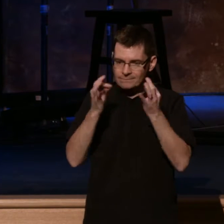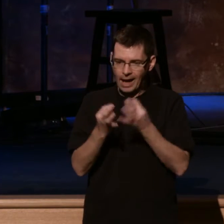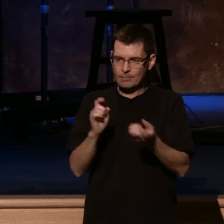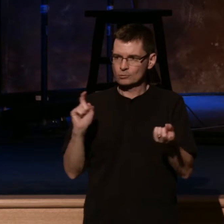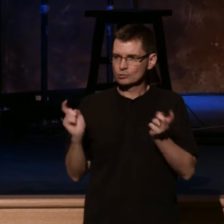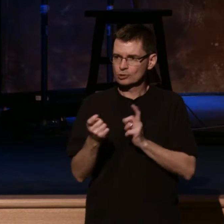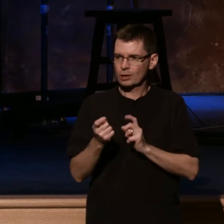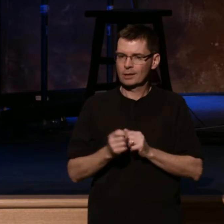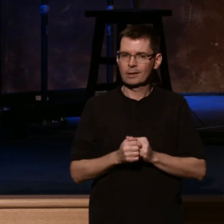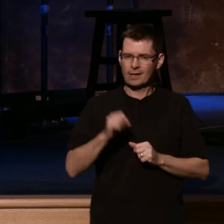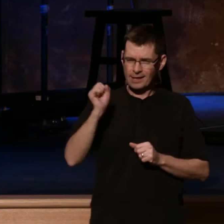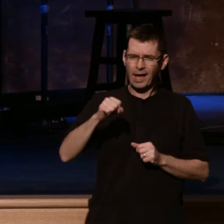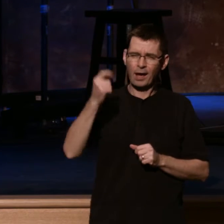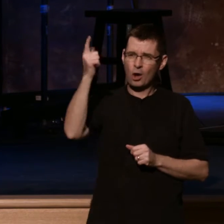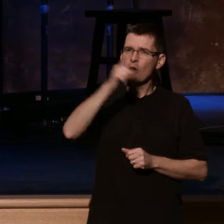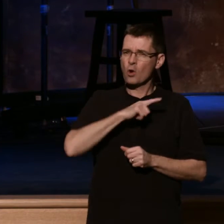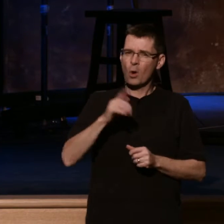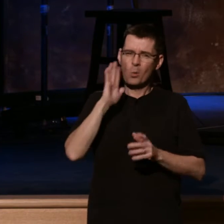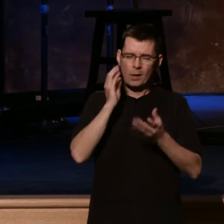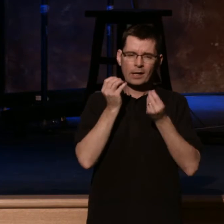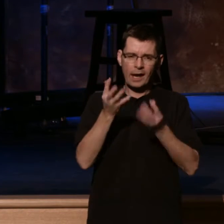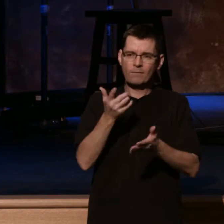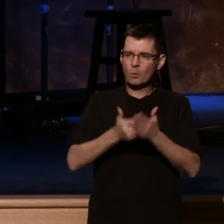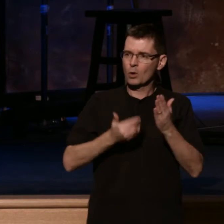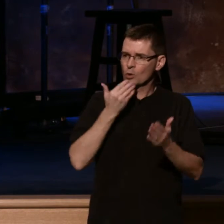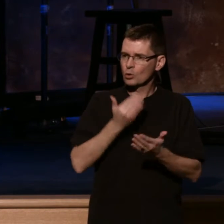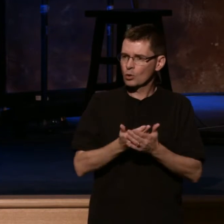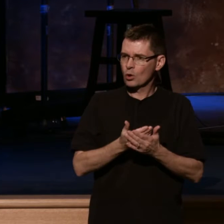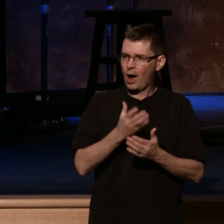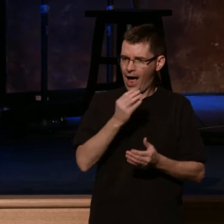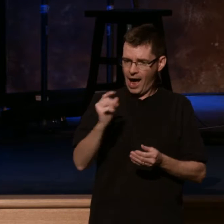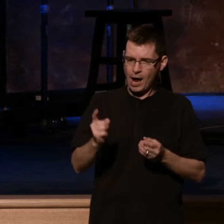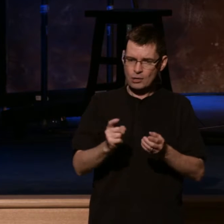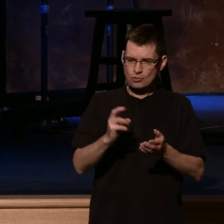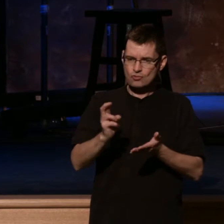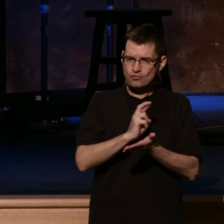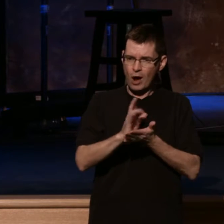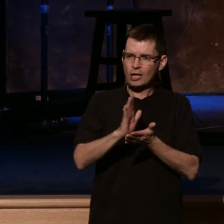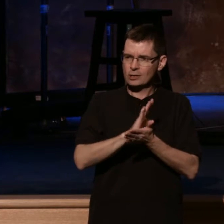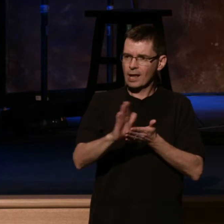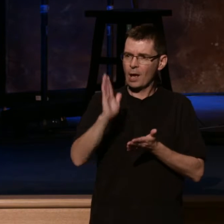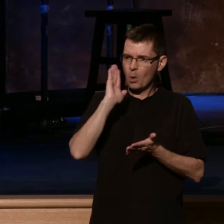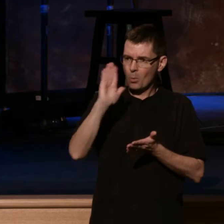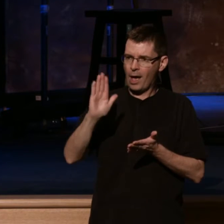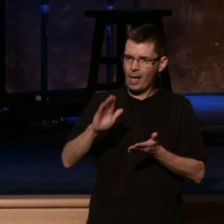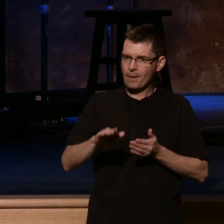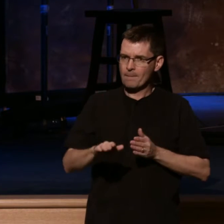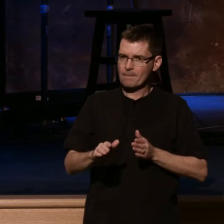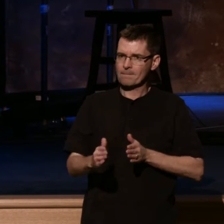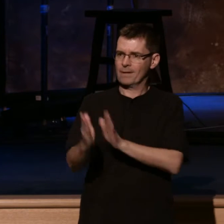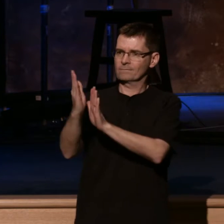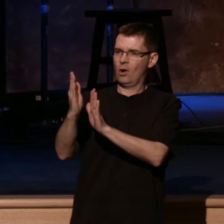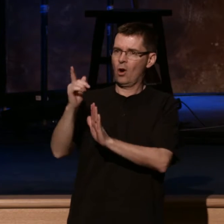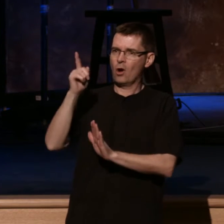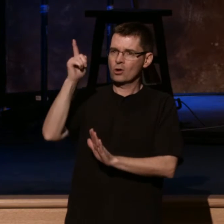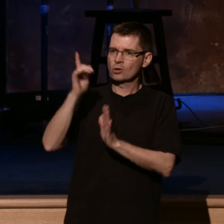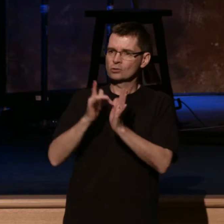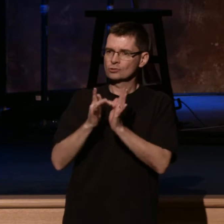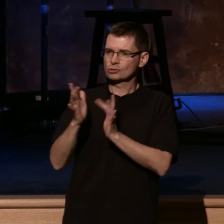Lord will give what is good. Verse 13. And righteousness will go before him. The pathway of the righteousness of Jesus Christ